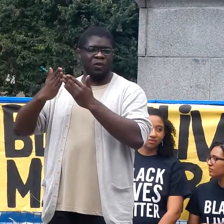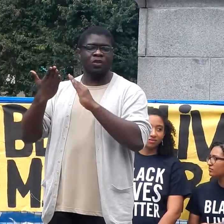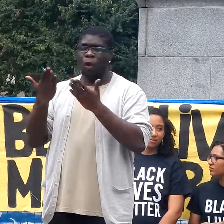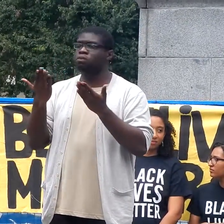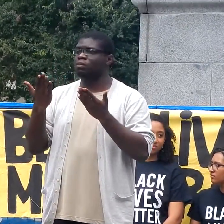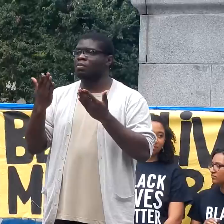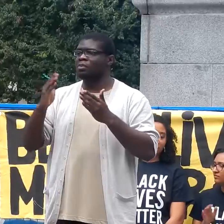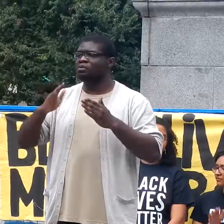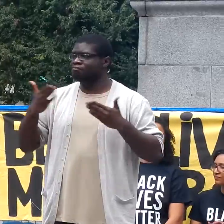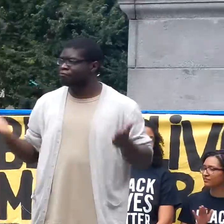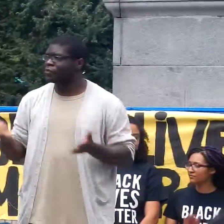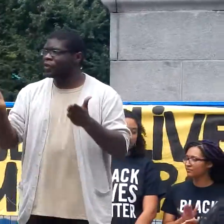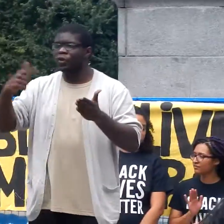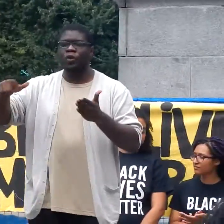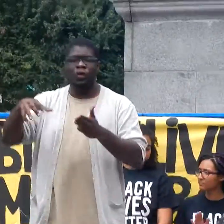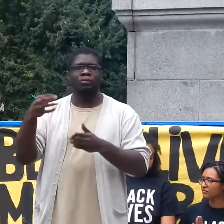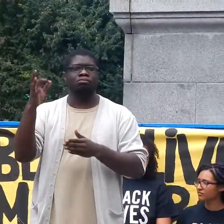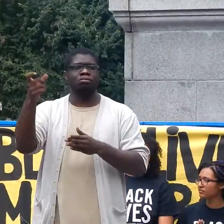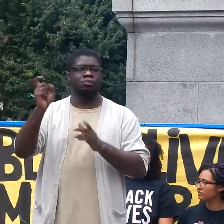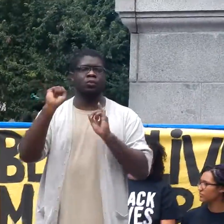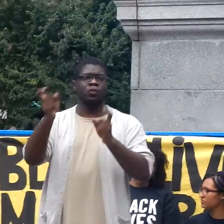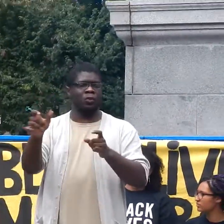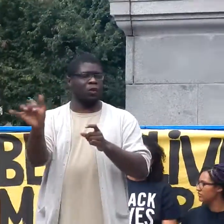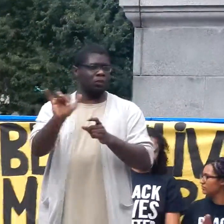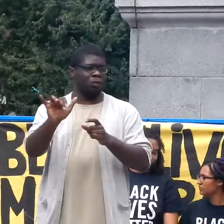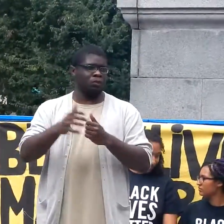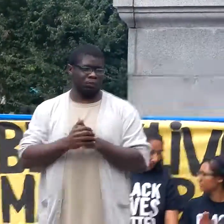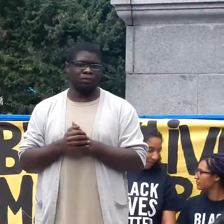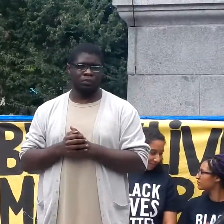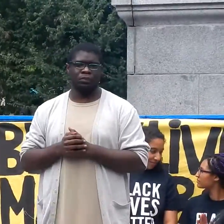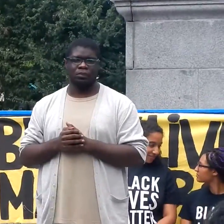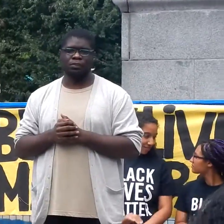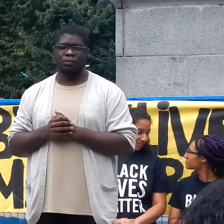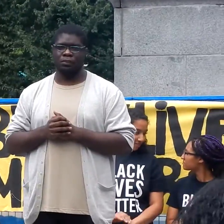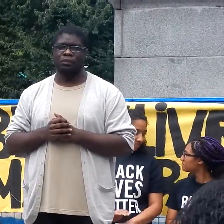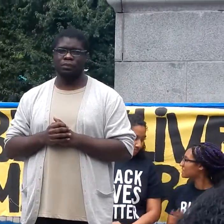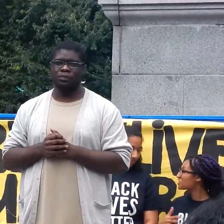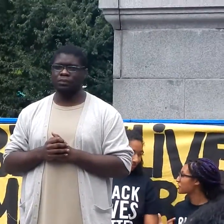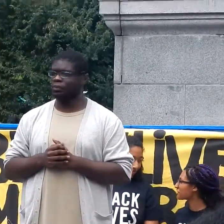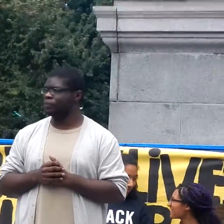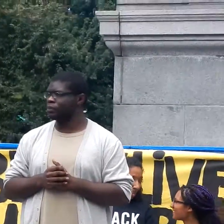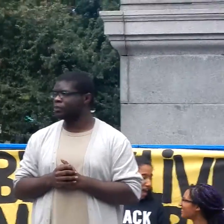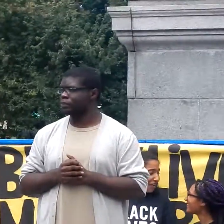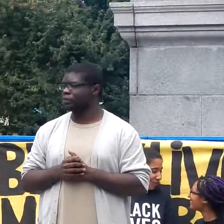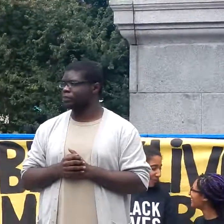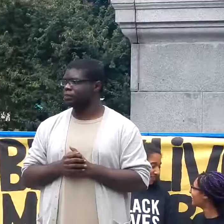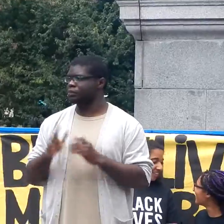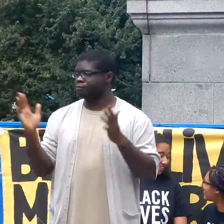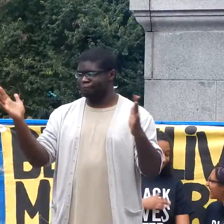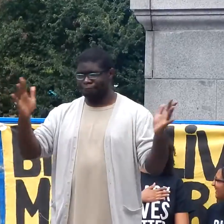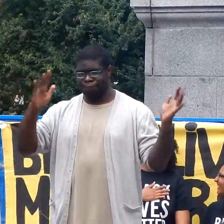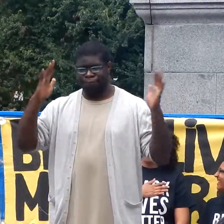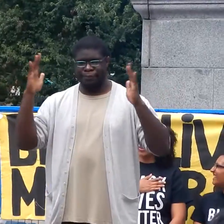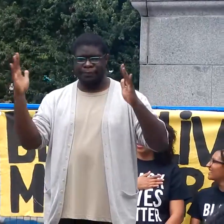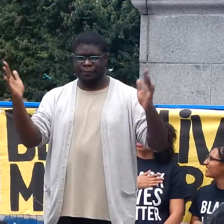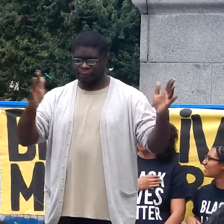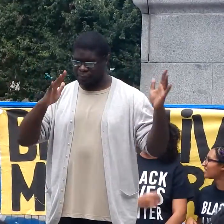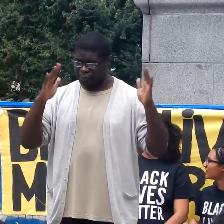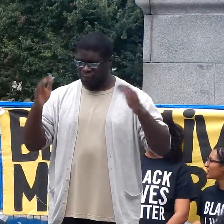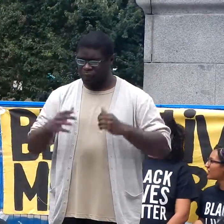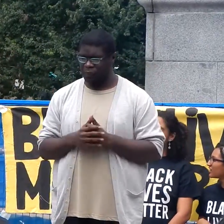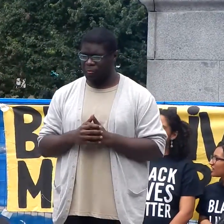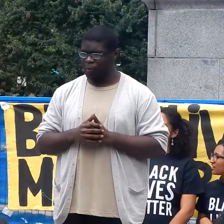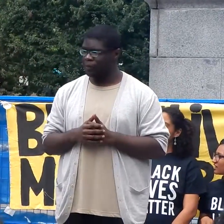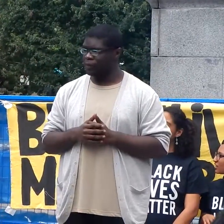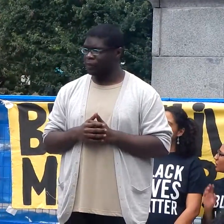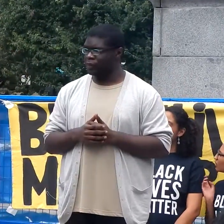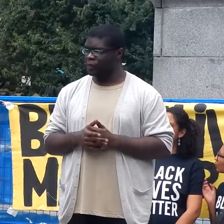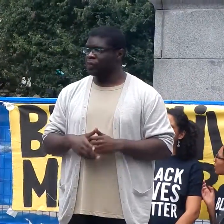today